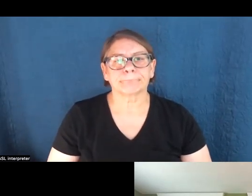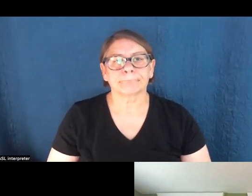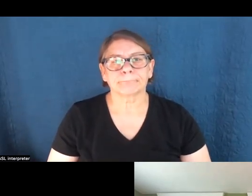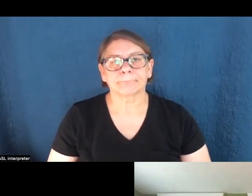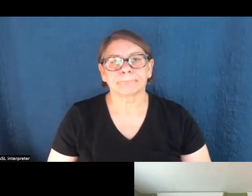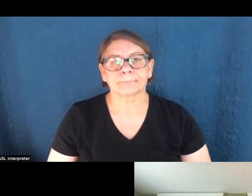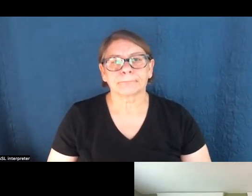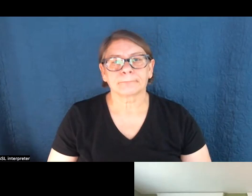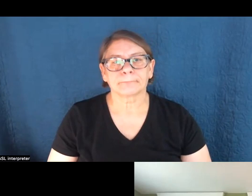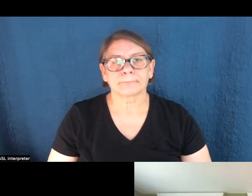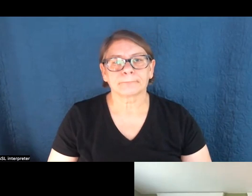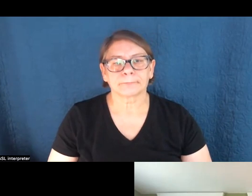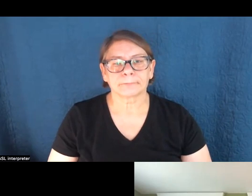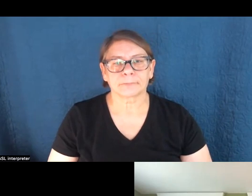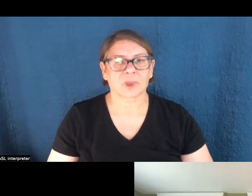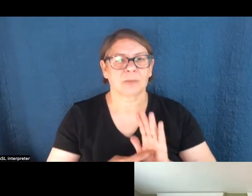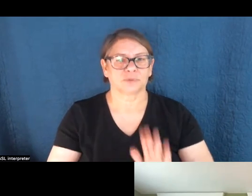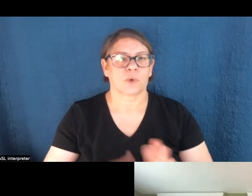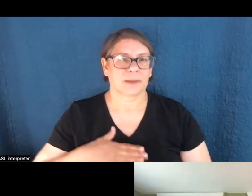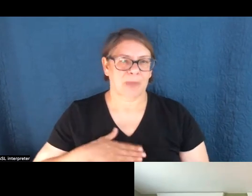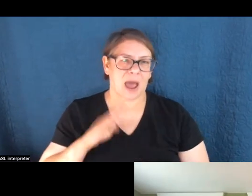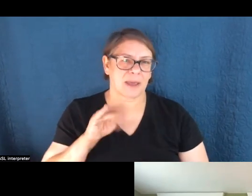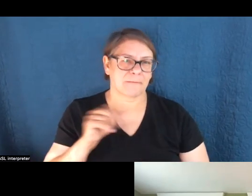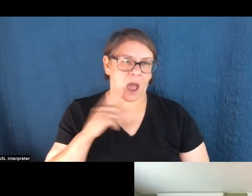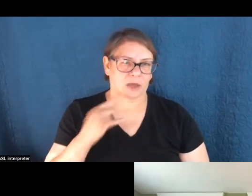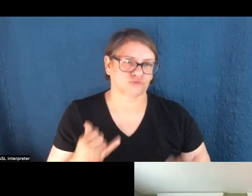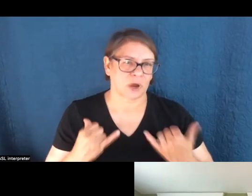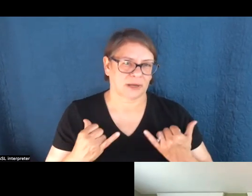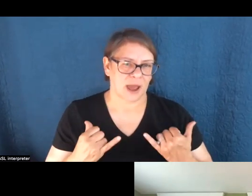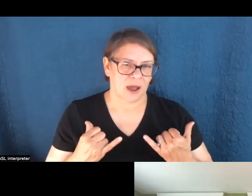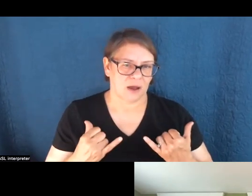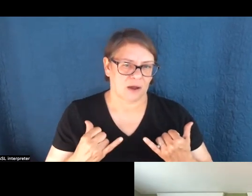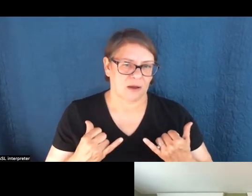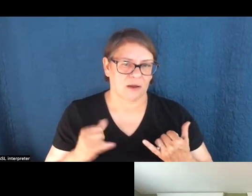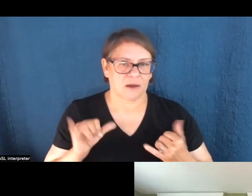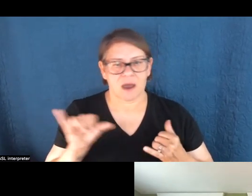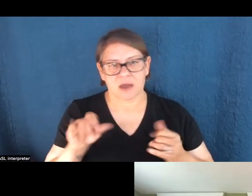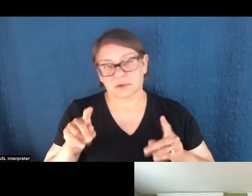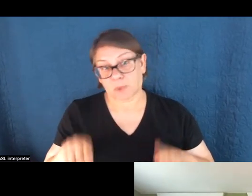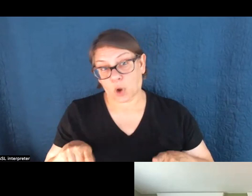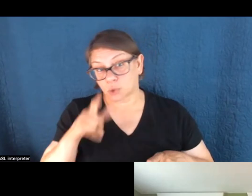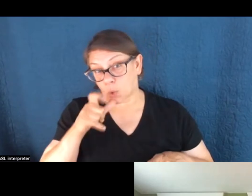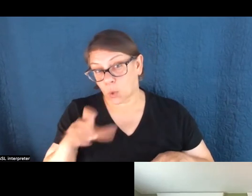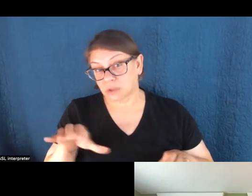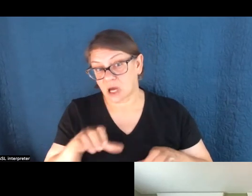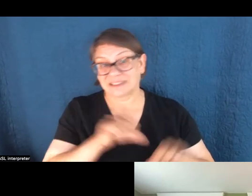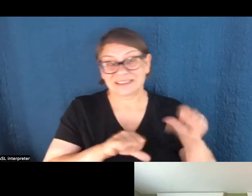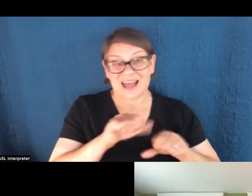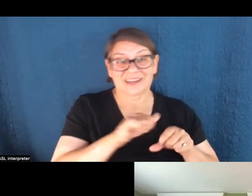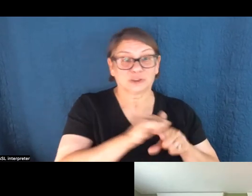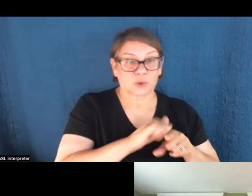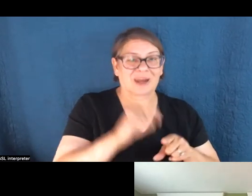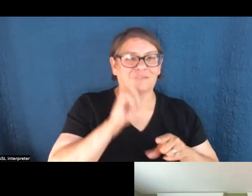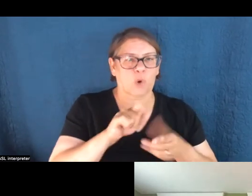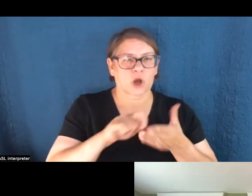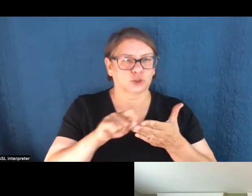Um, this is, I'm showing my bias right now as, um, you know, the, a person that does science training for journalists, but I'm